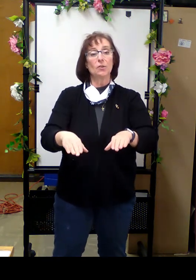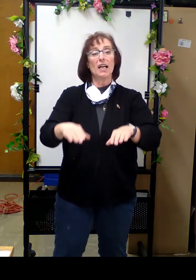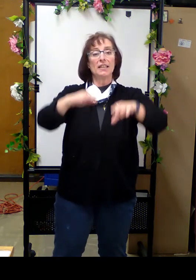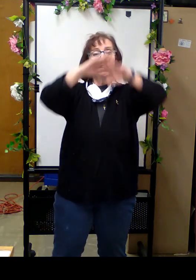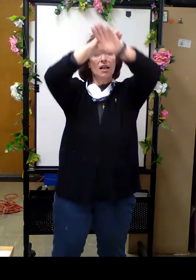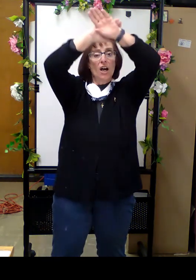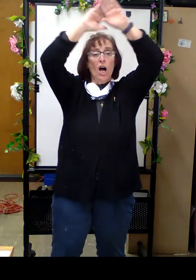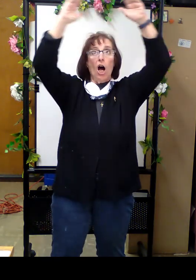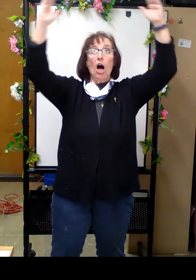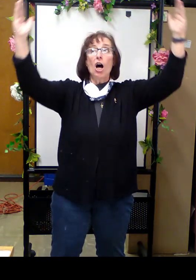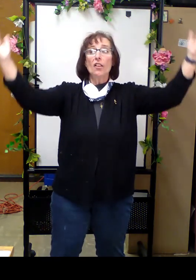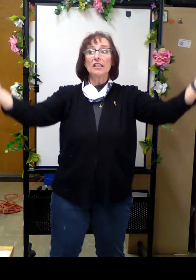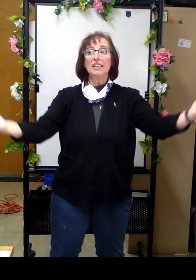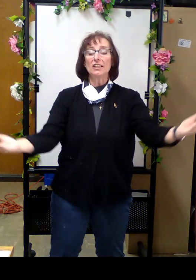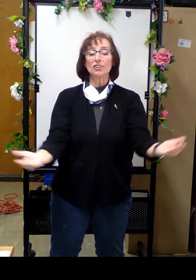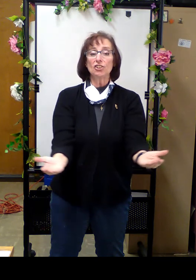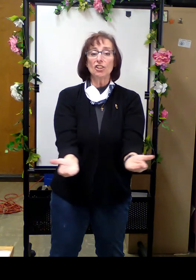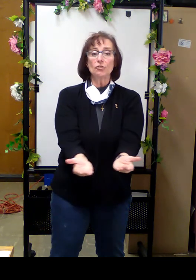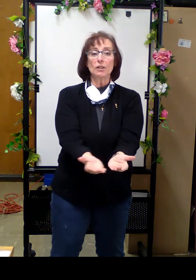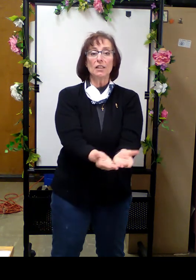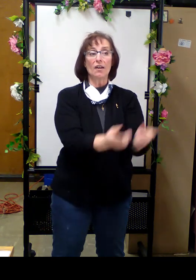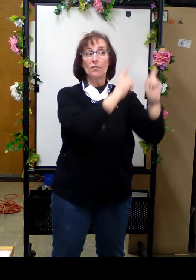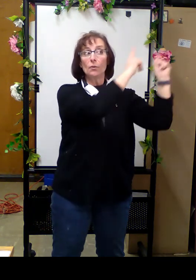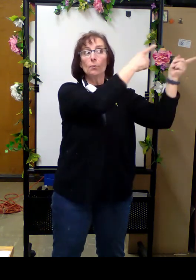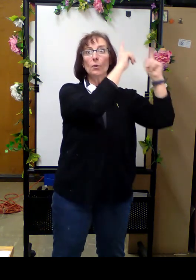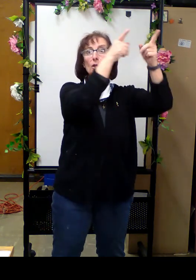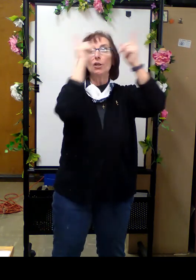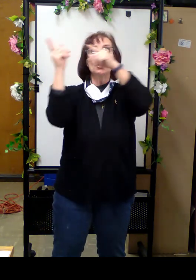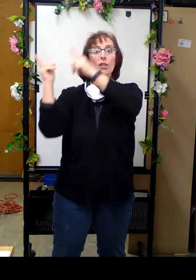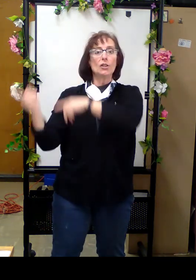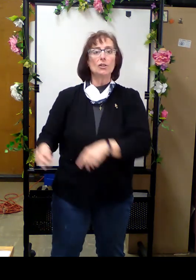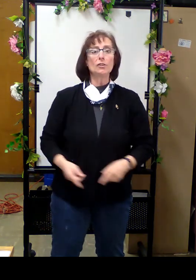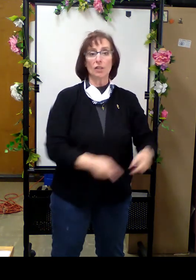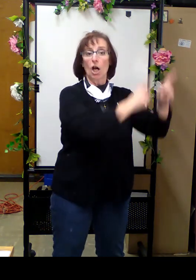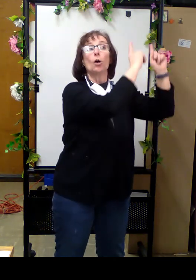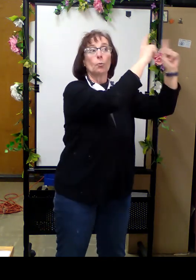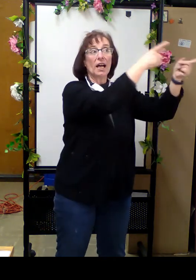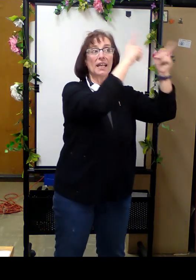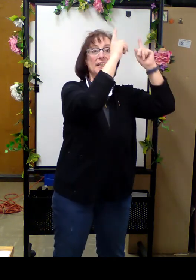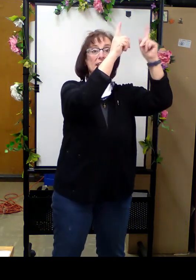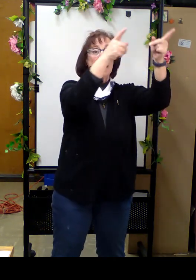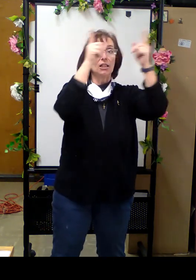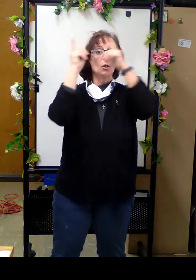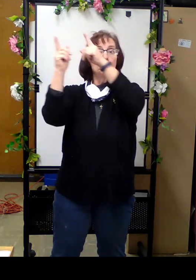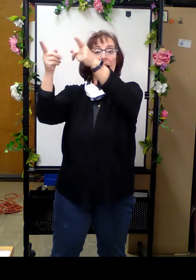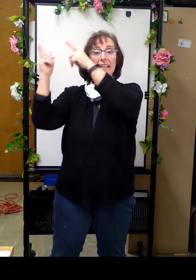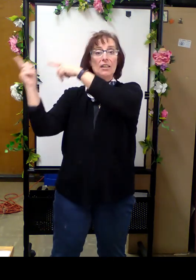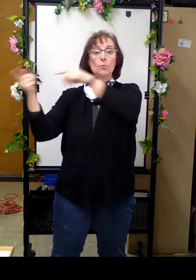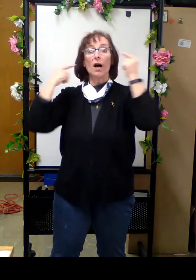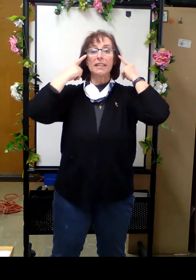all the little children of the world. Red and yellow, black and white.